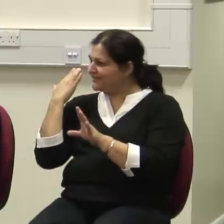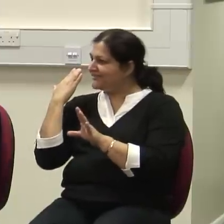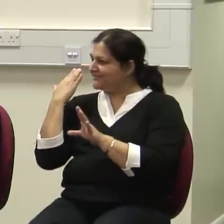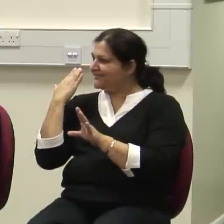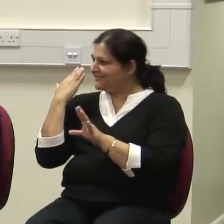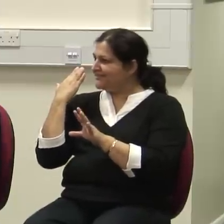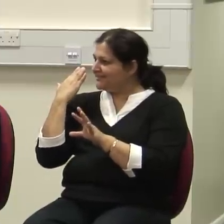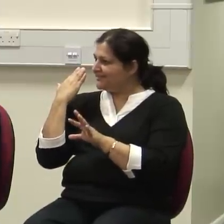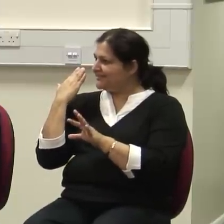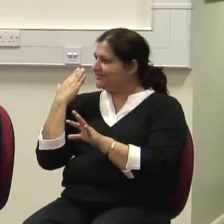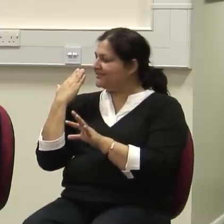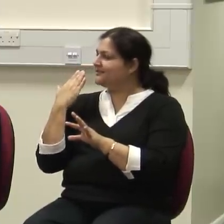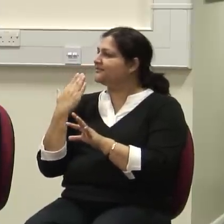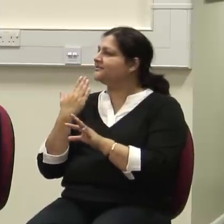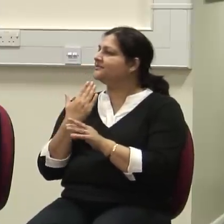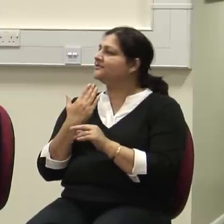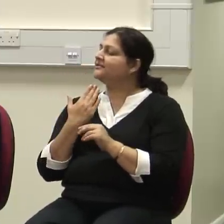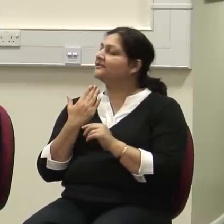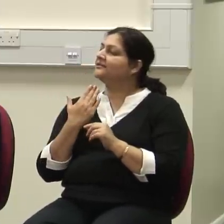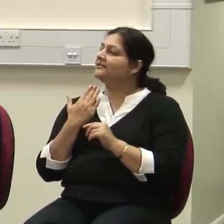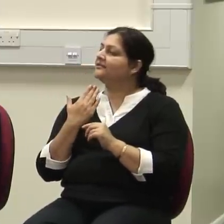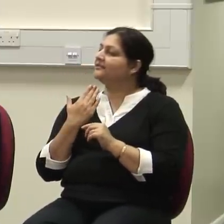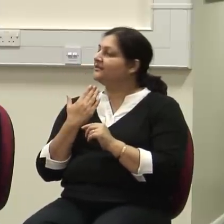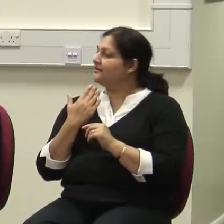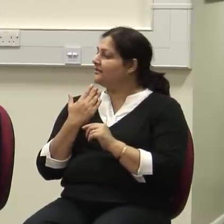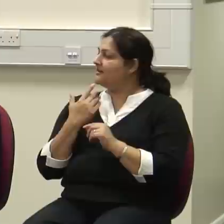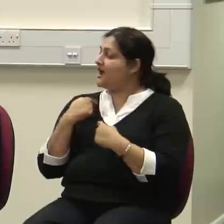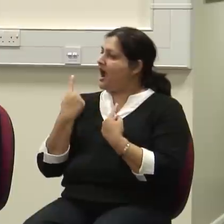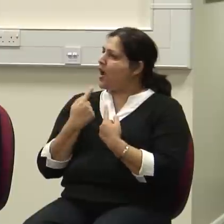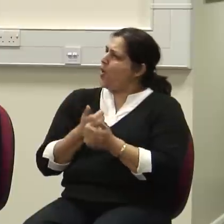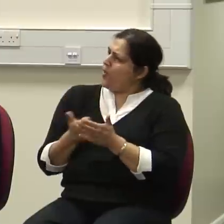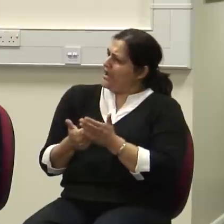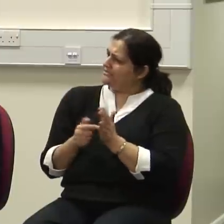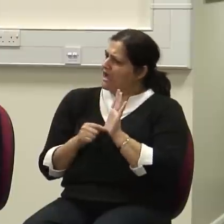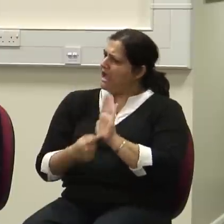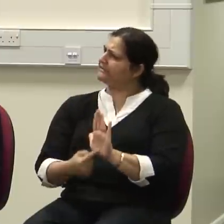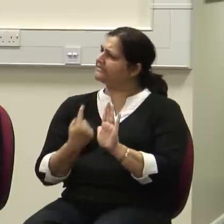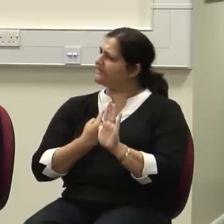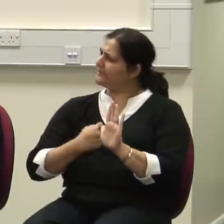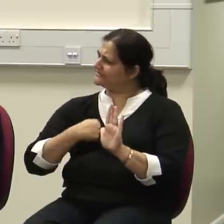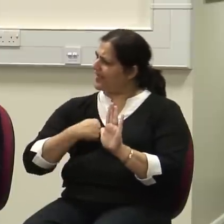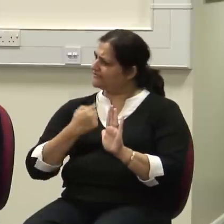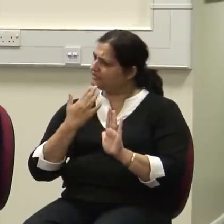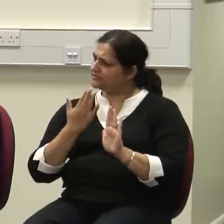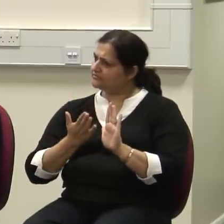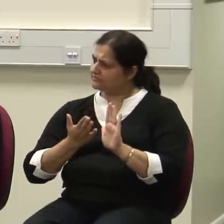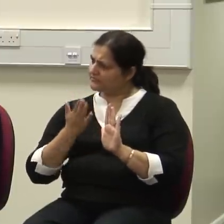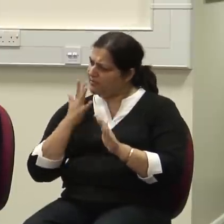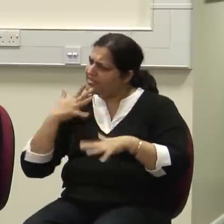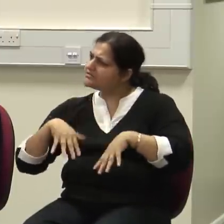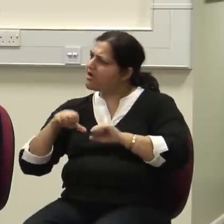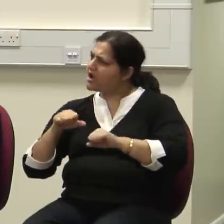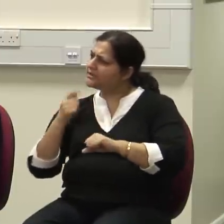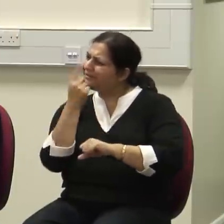And I identified myself from the word go to patients, potential patients, especially,